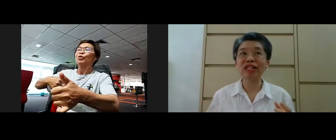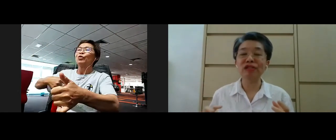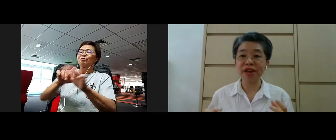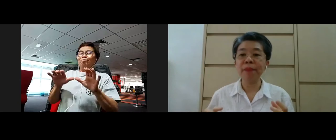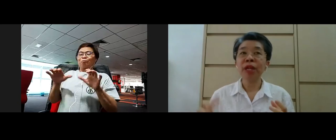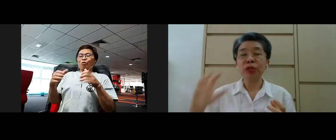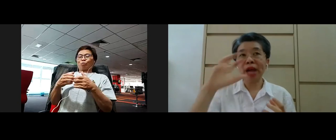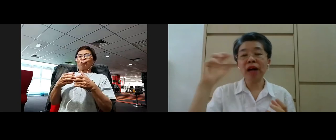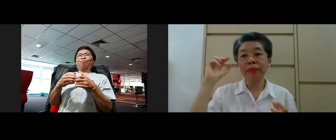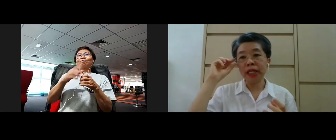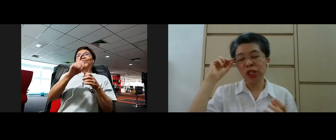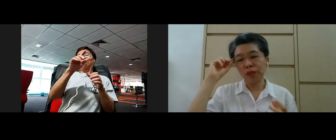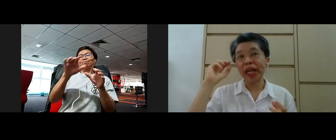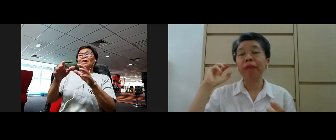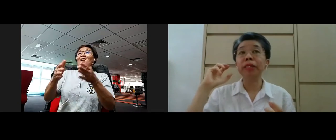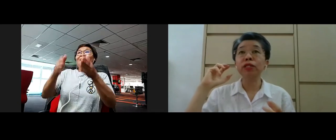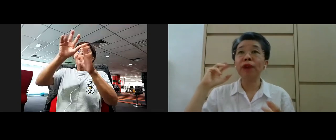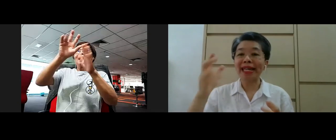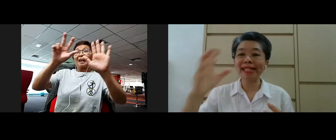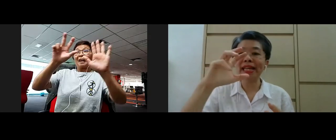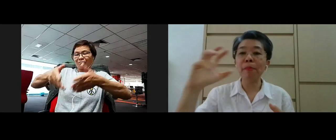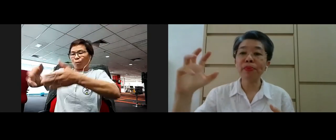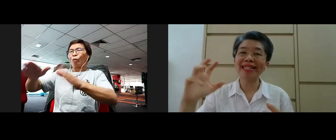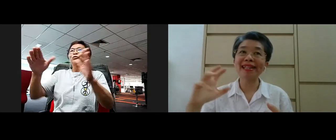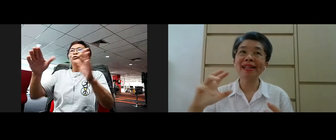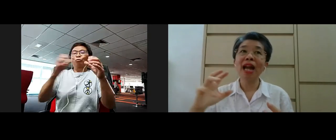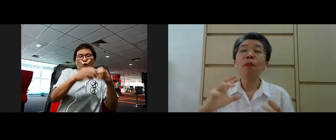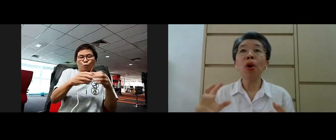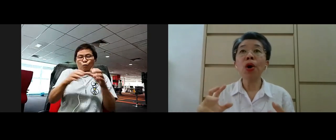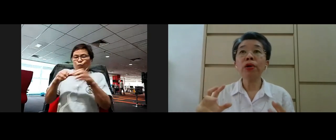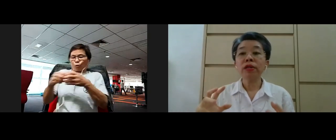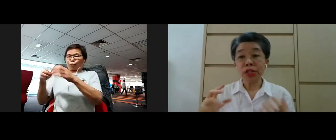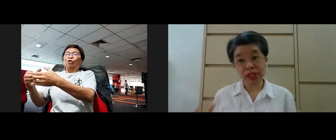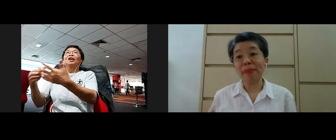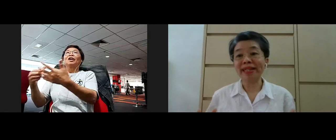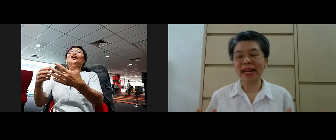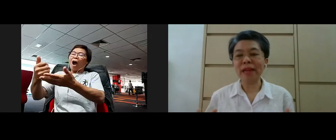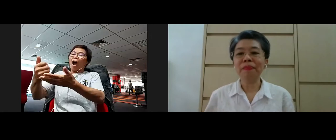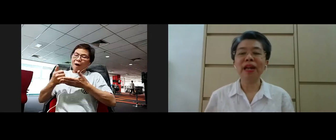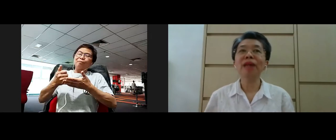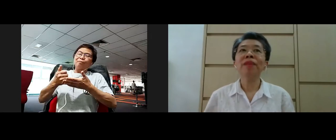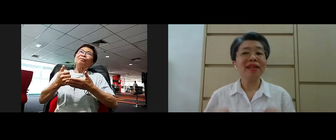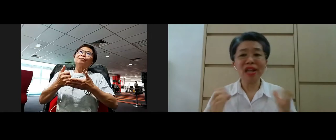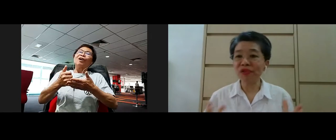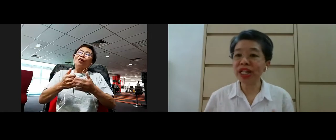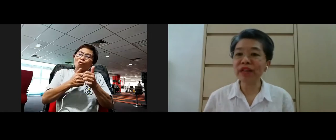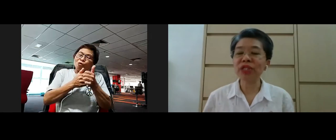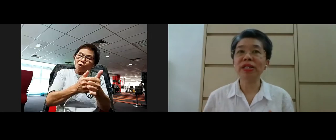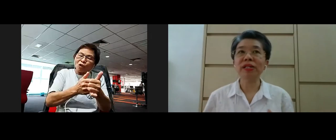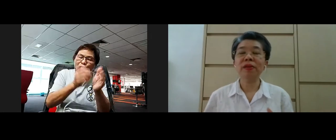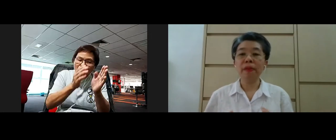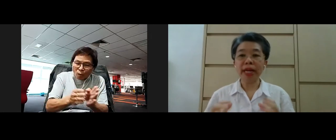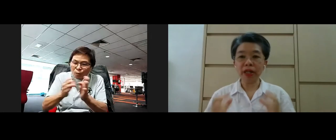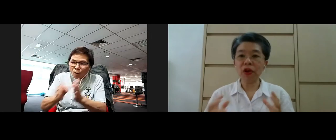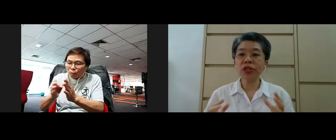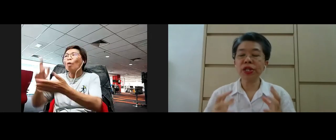three categories to help us to be able to understand and practice more systematically it has already given